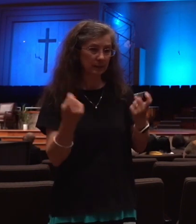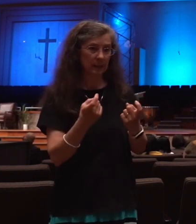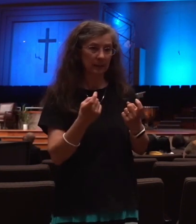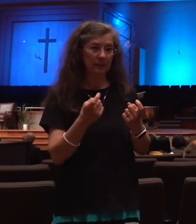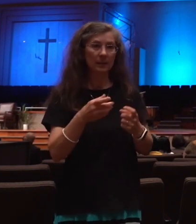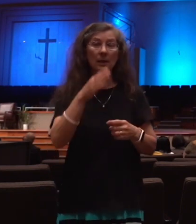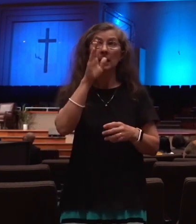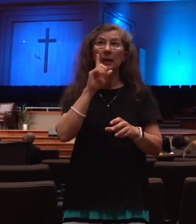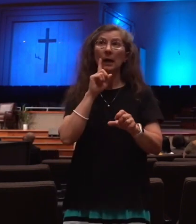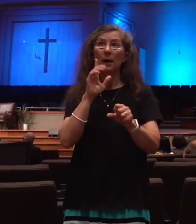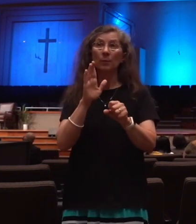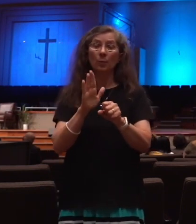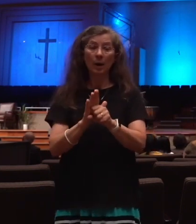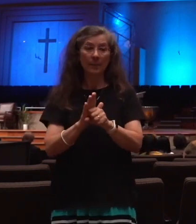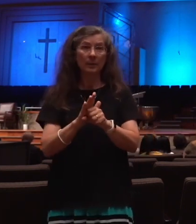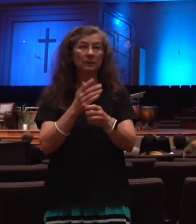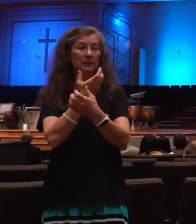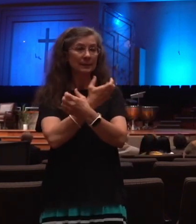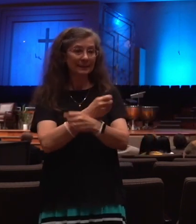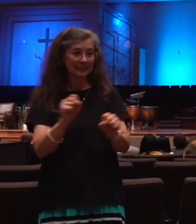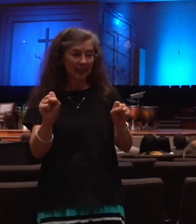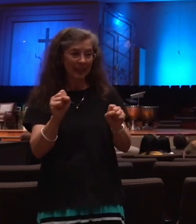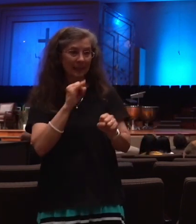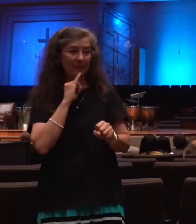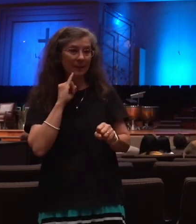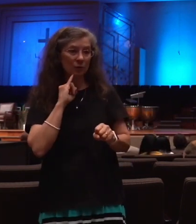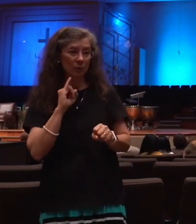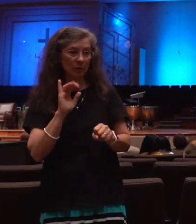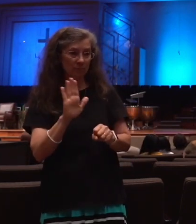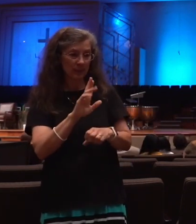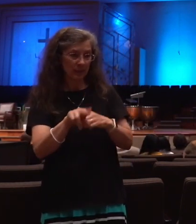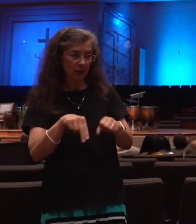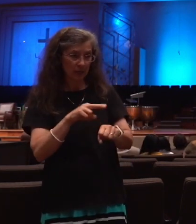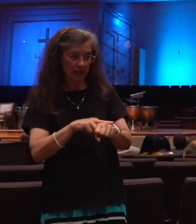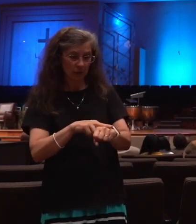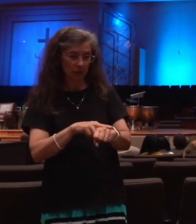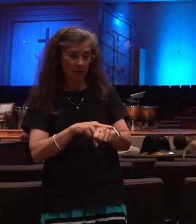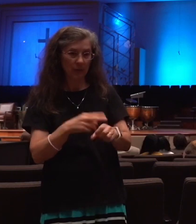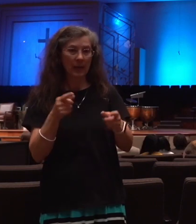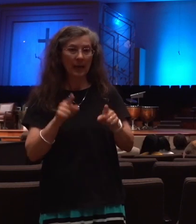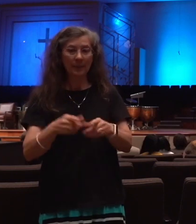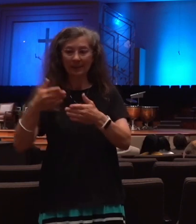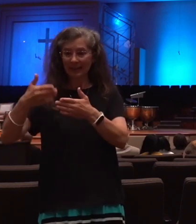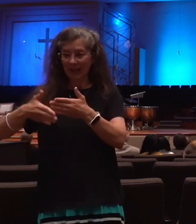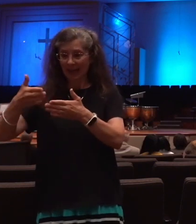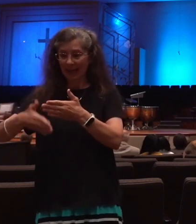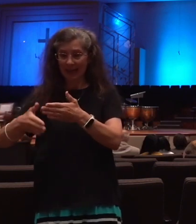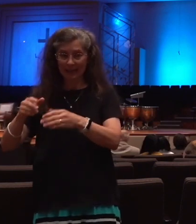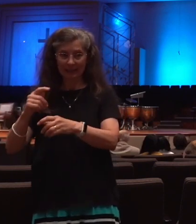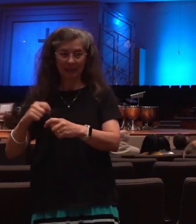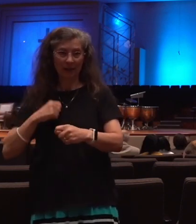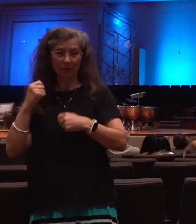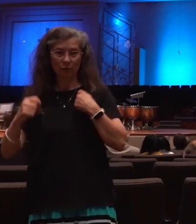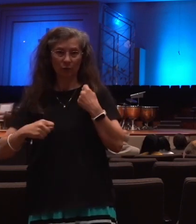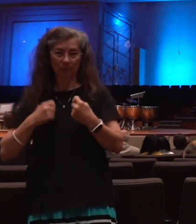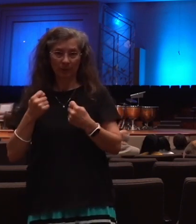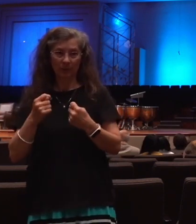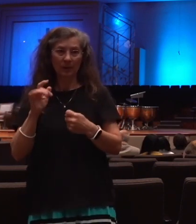promised he would save Israel as a nation. And that will happen at the end of the tribulation. That's what the whole purpose of that